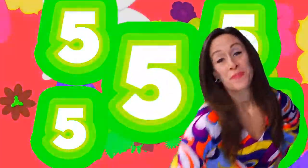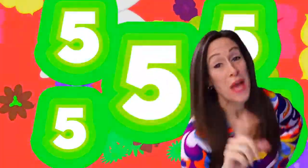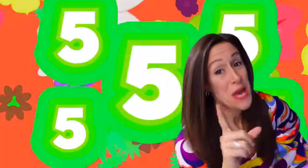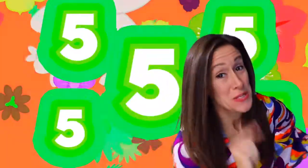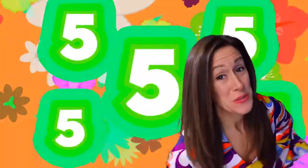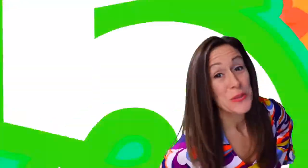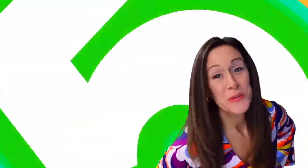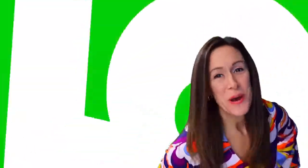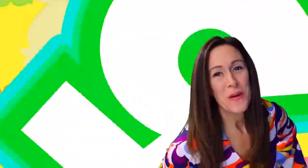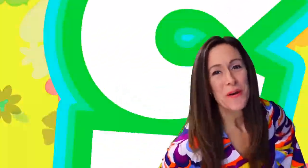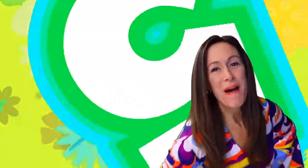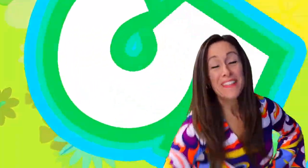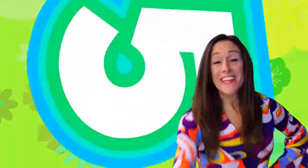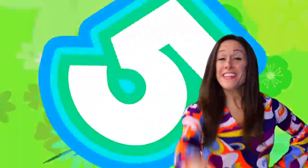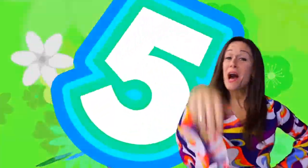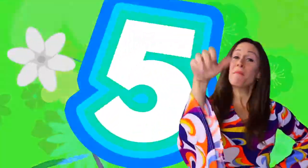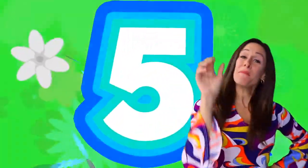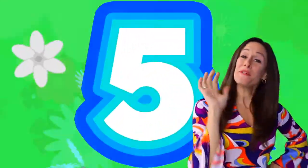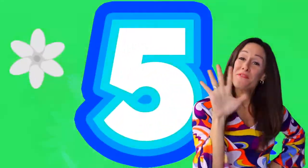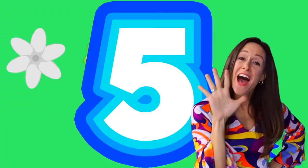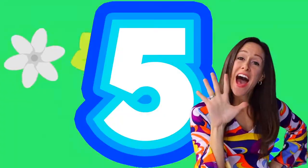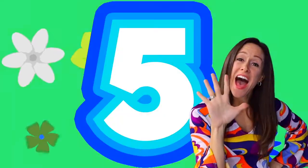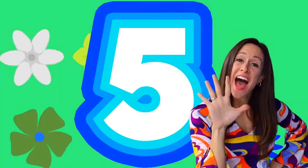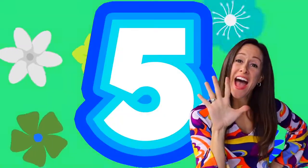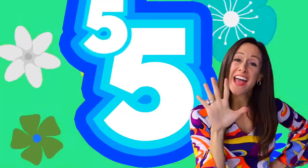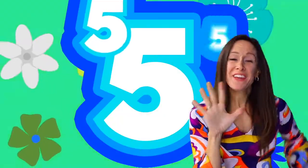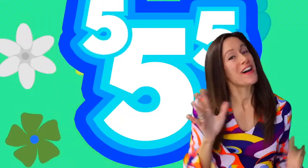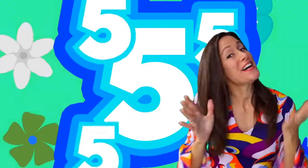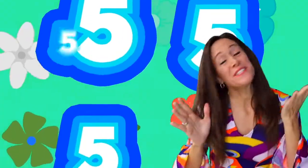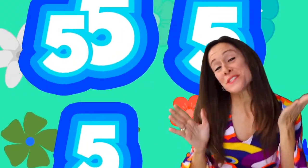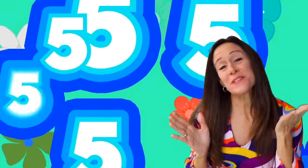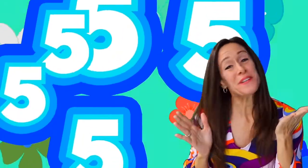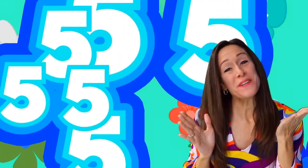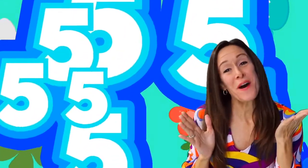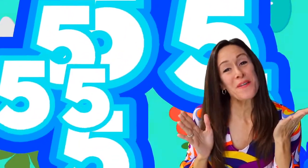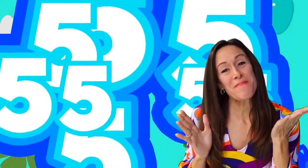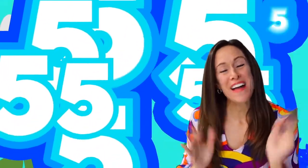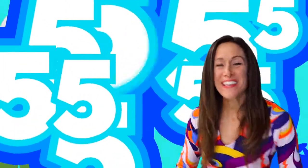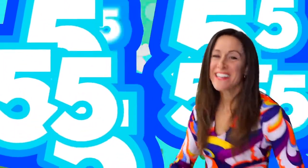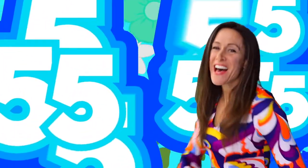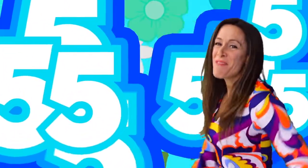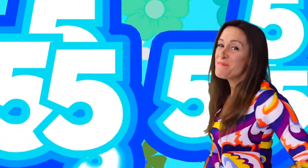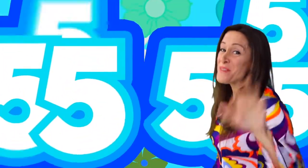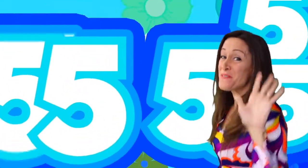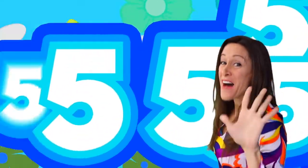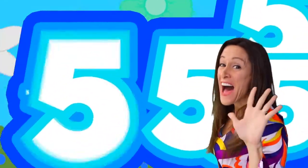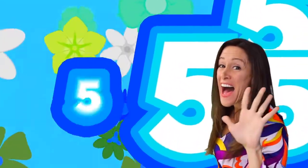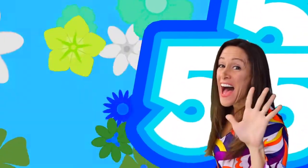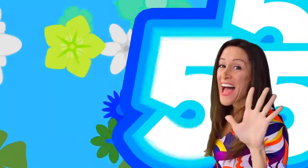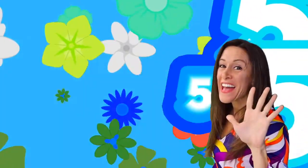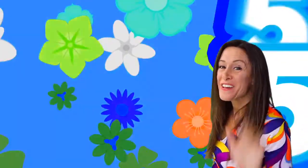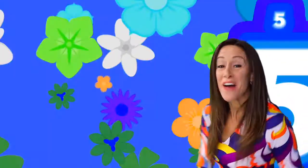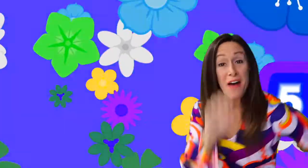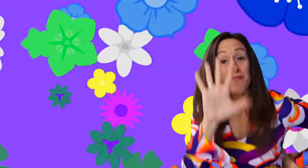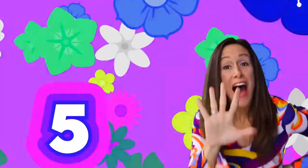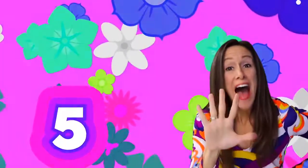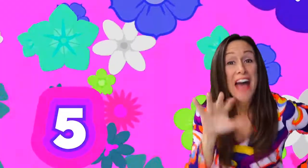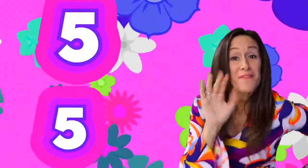The you know about the number five? Do you know about the number five? Five,